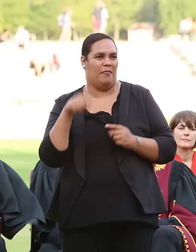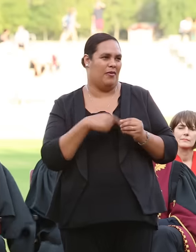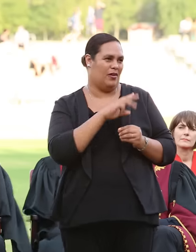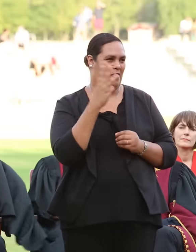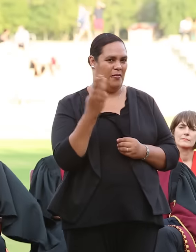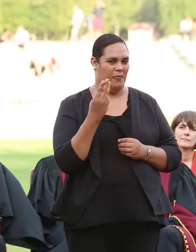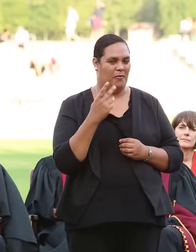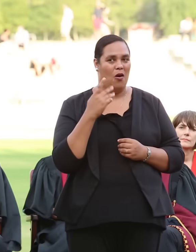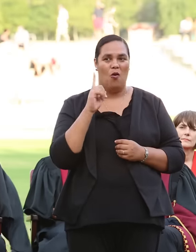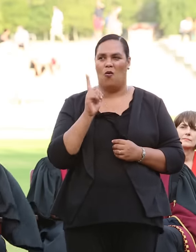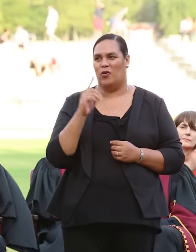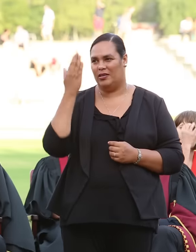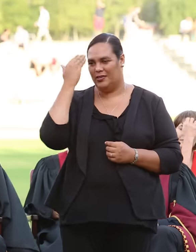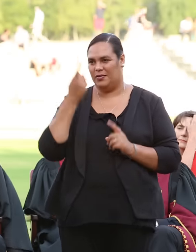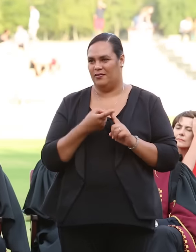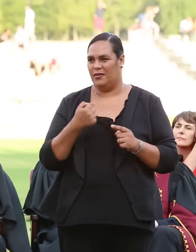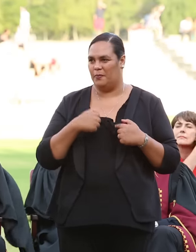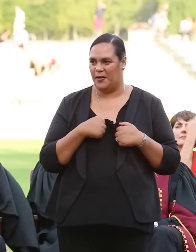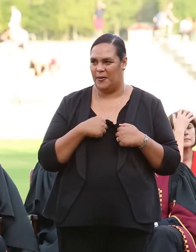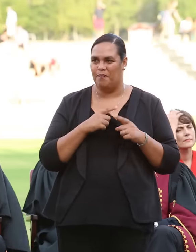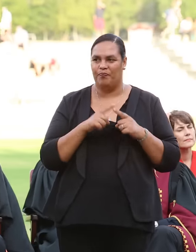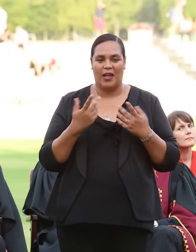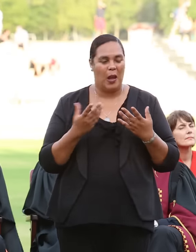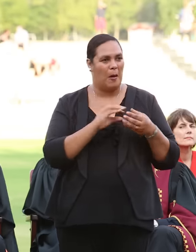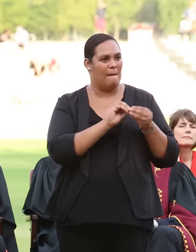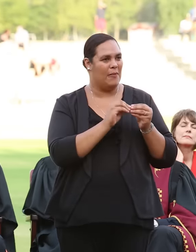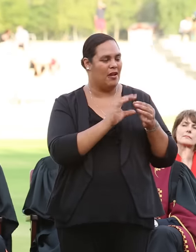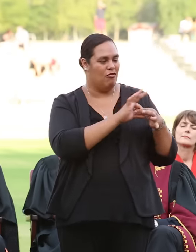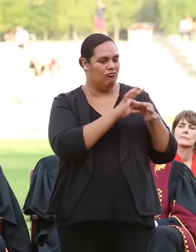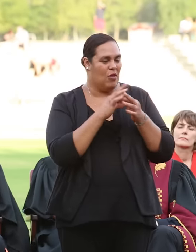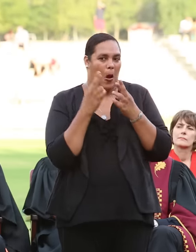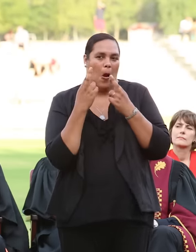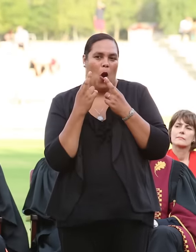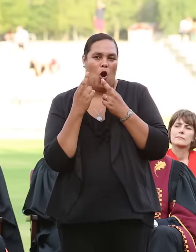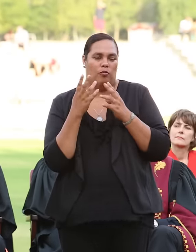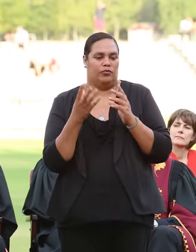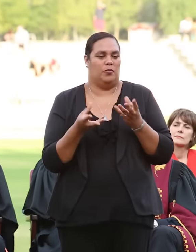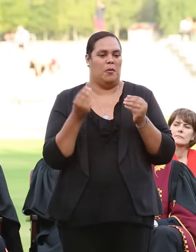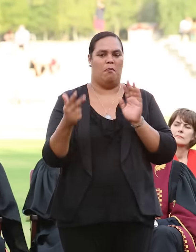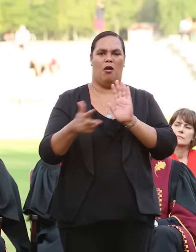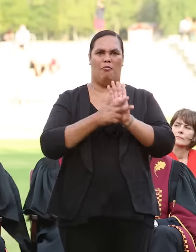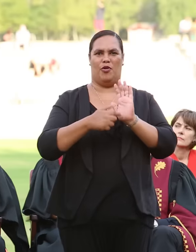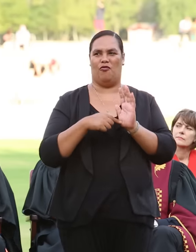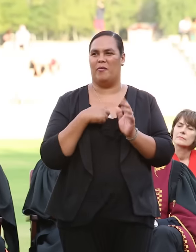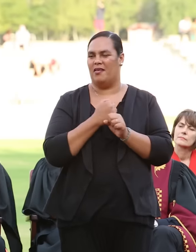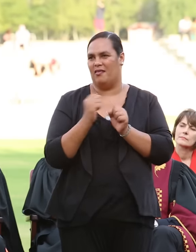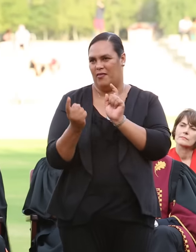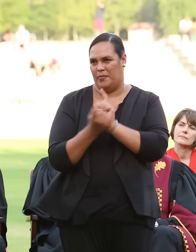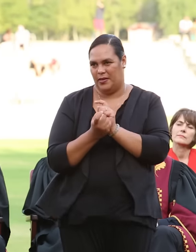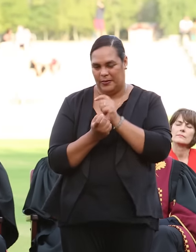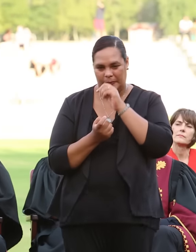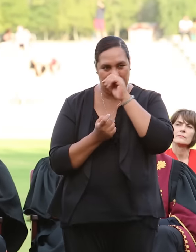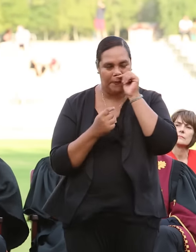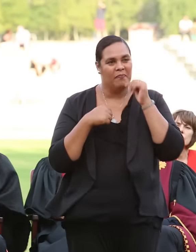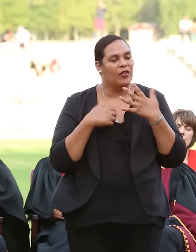was expected of me, frantically assimilating in the hopes of gaining approval that I was never going to meet. I